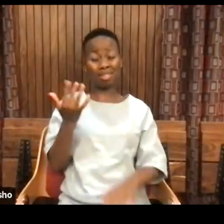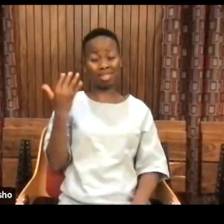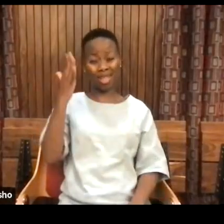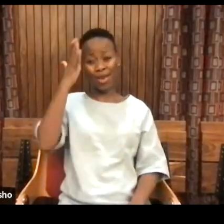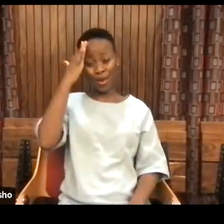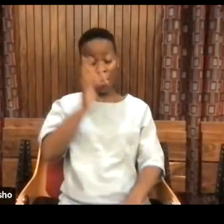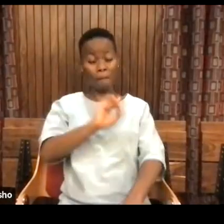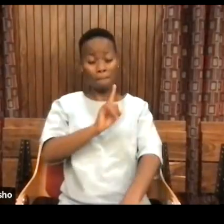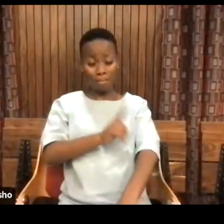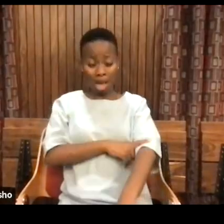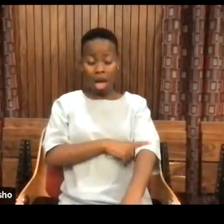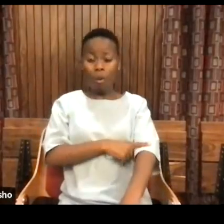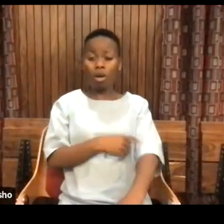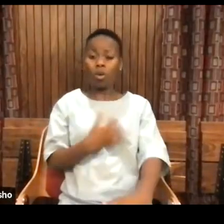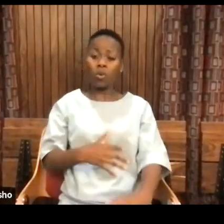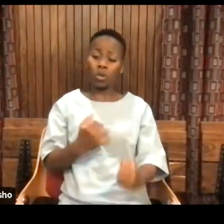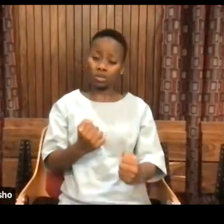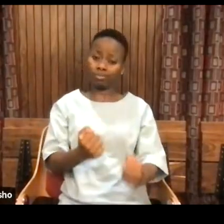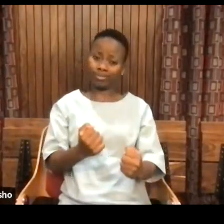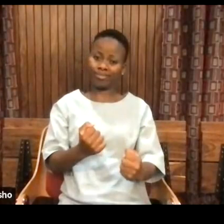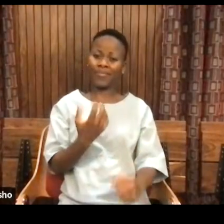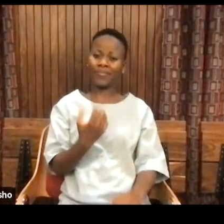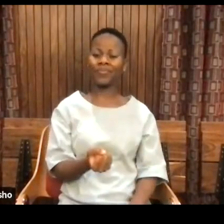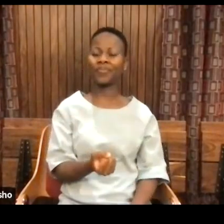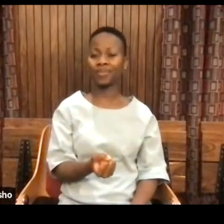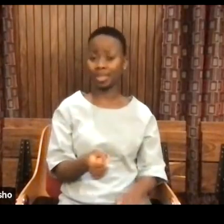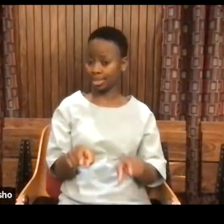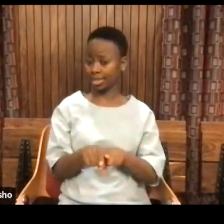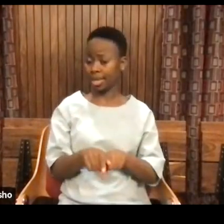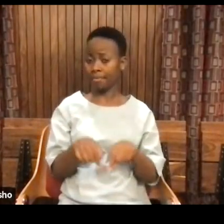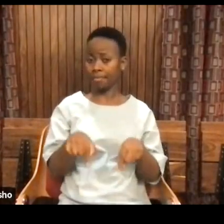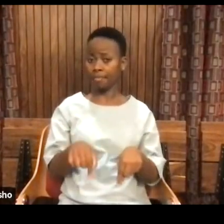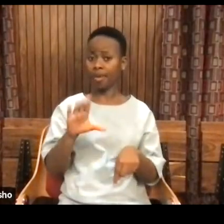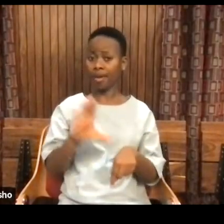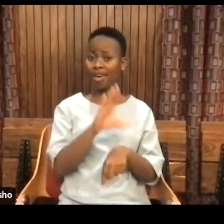For instance, on this continent, again, in ancient East Africa,